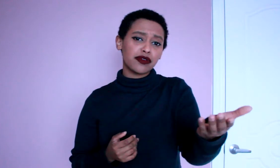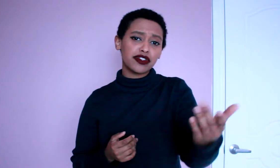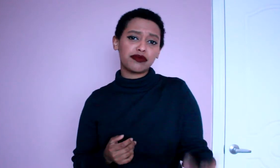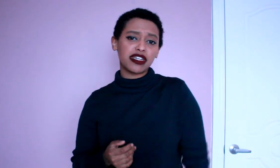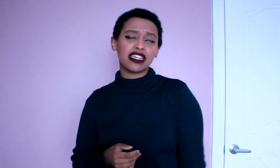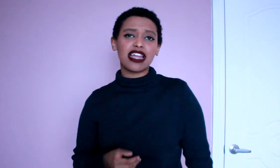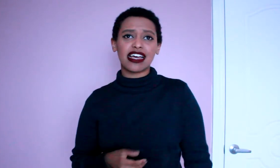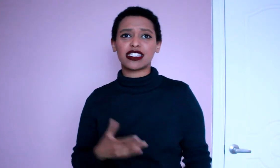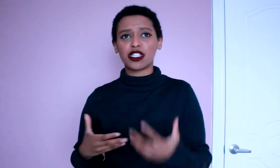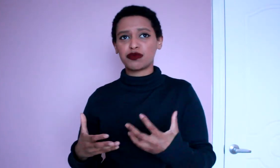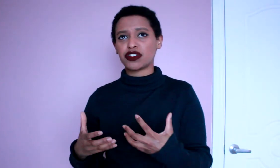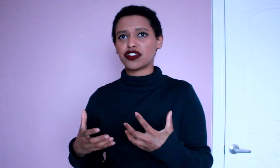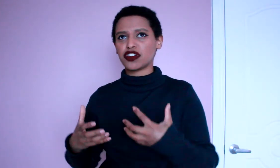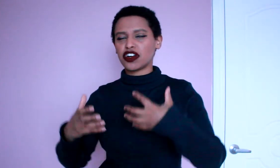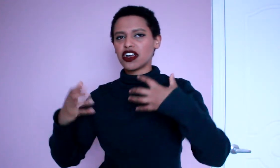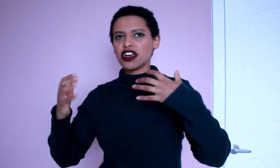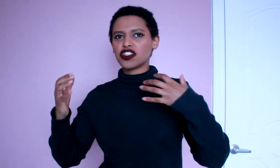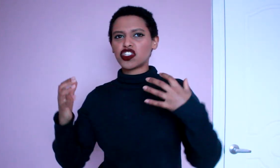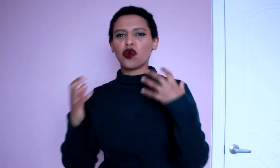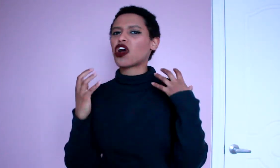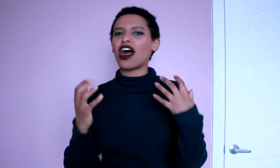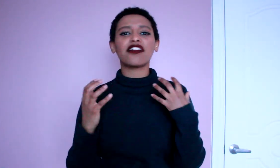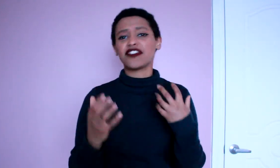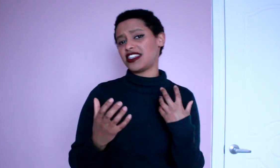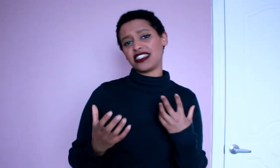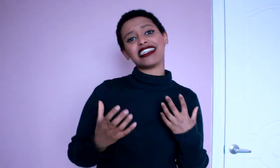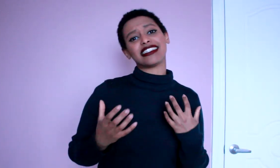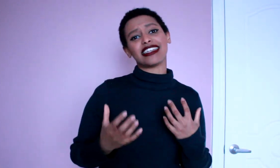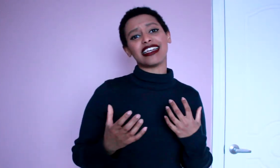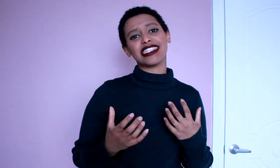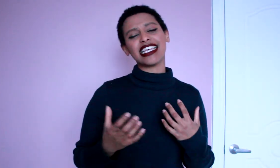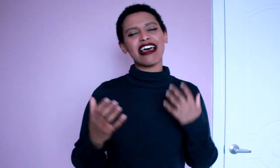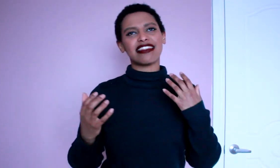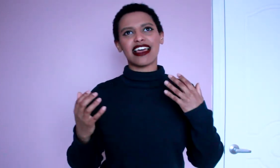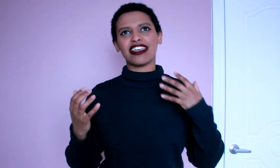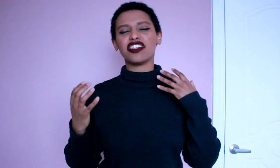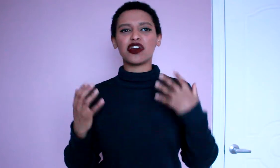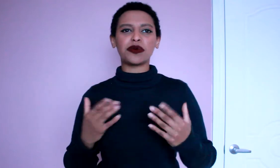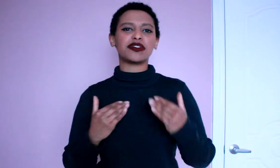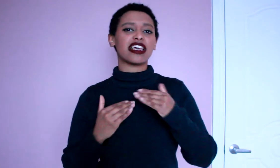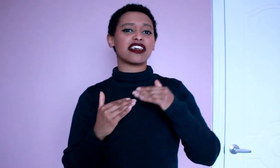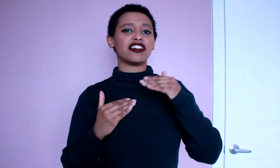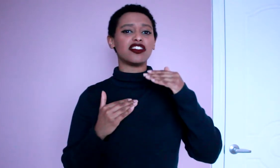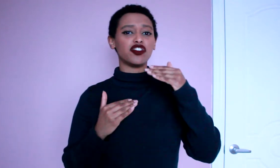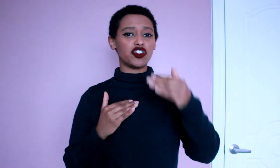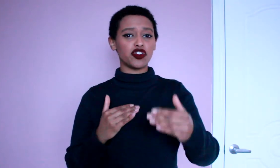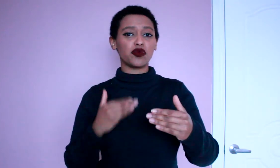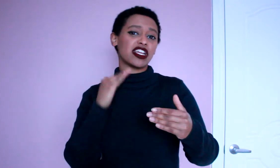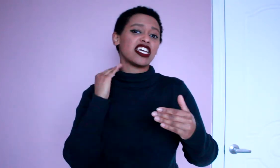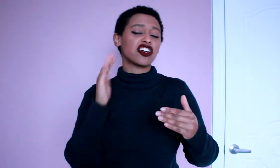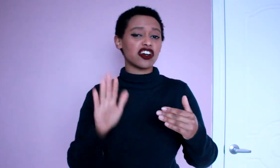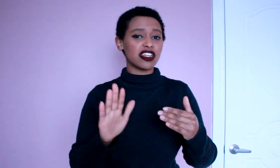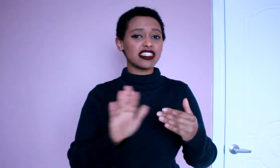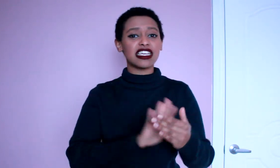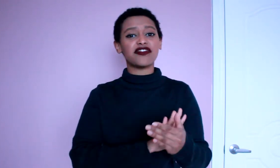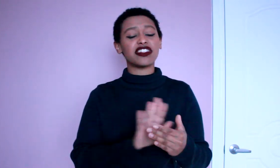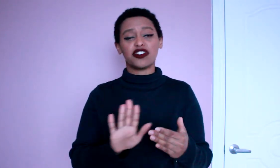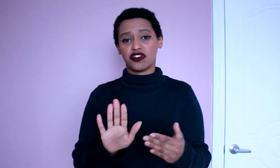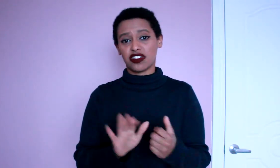know interpret it as splinter so confident in his sons that he knows they can do what he couldn't even this early